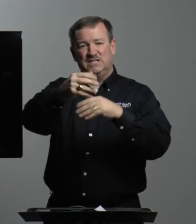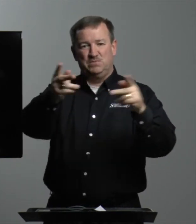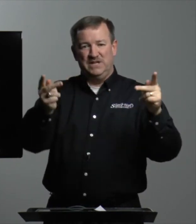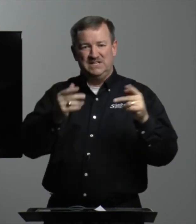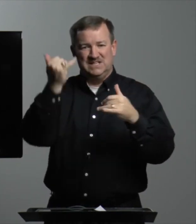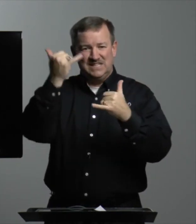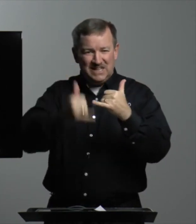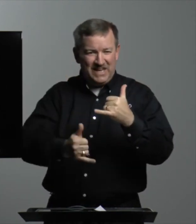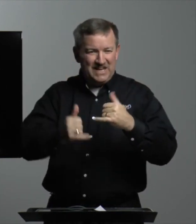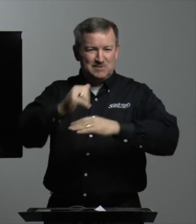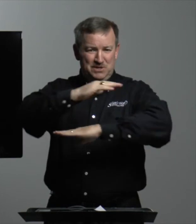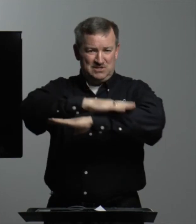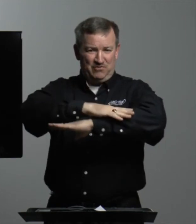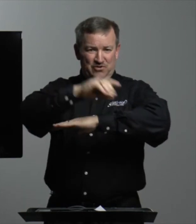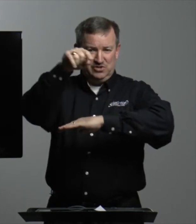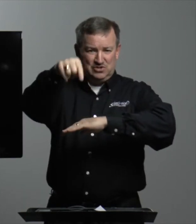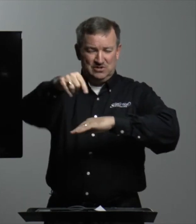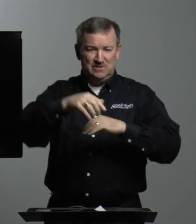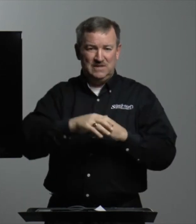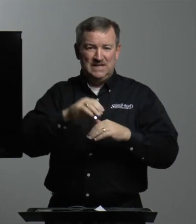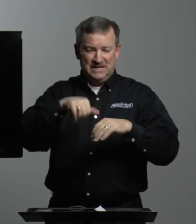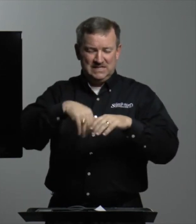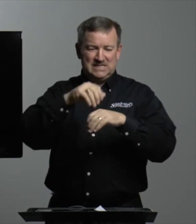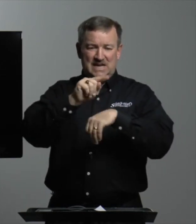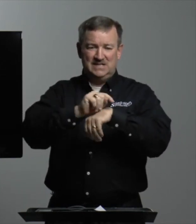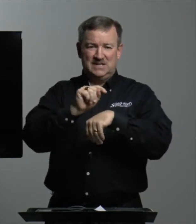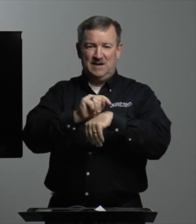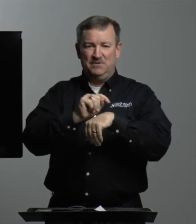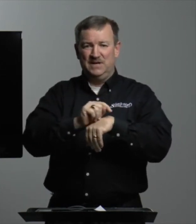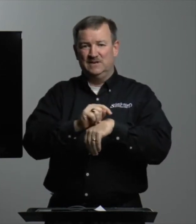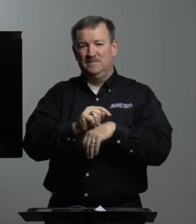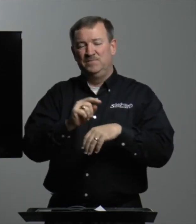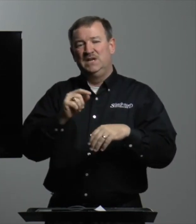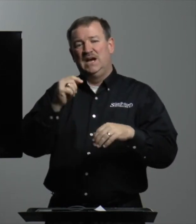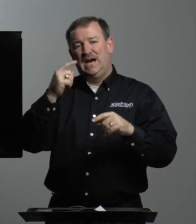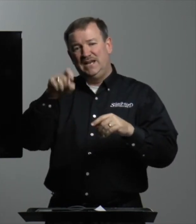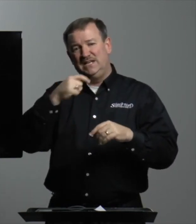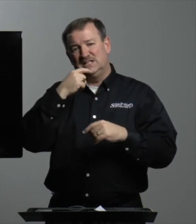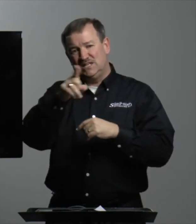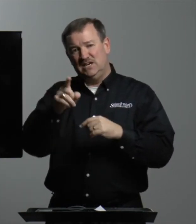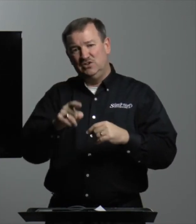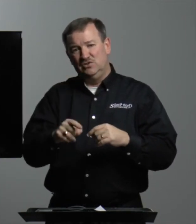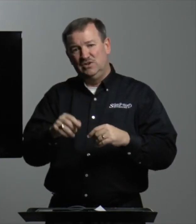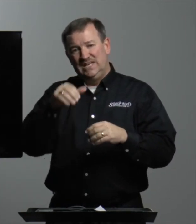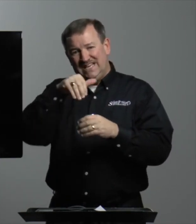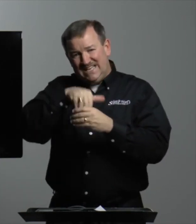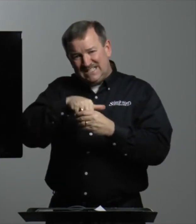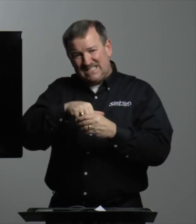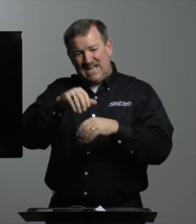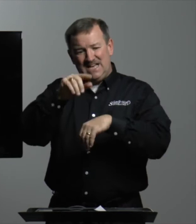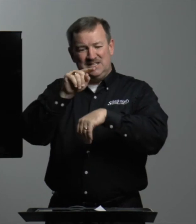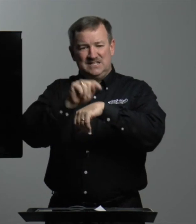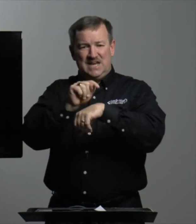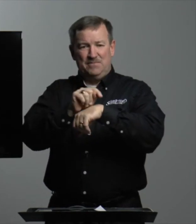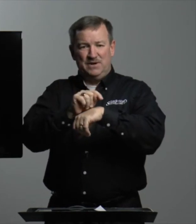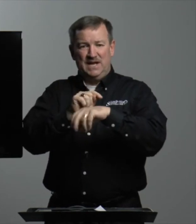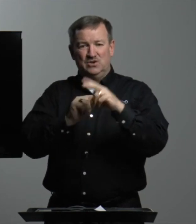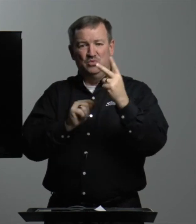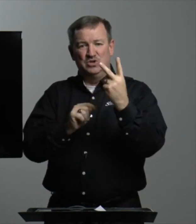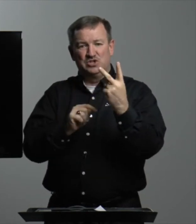next place and the last piece of furniture inside the tabernacle, I need to tell you, inside the tabernacle were